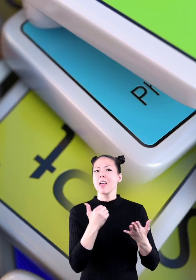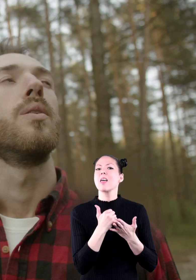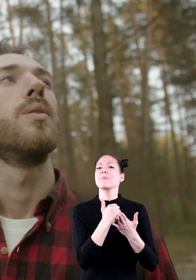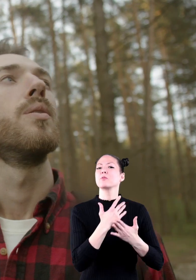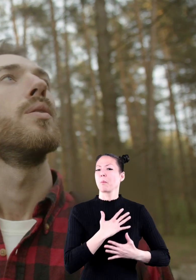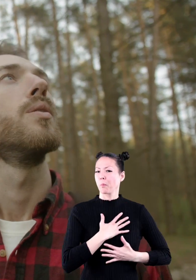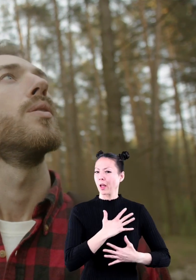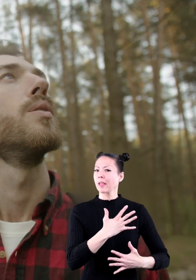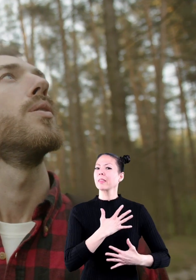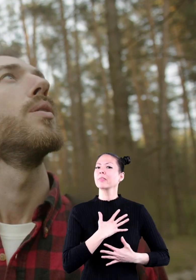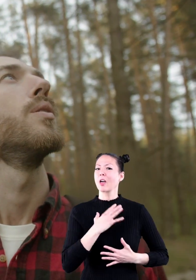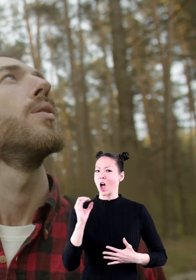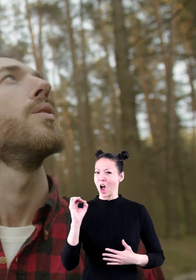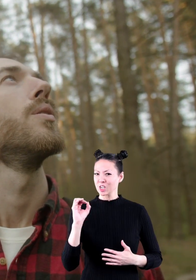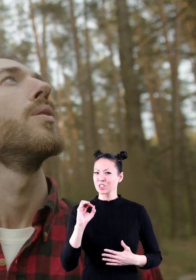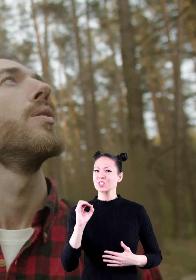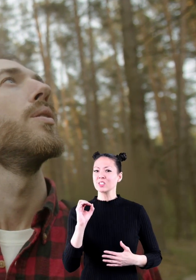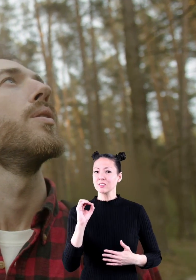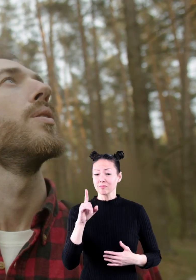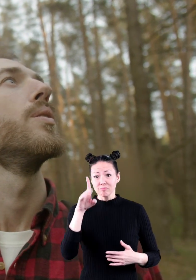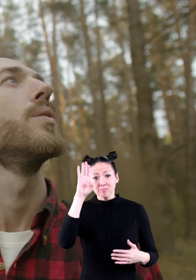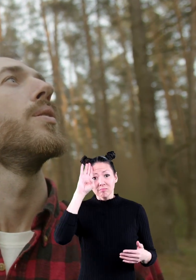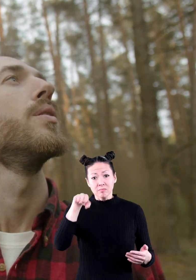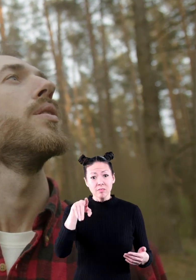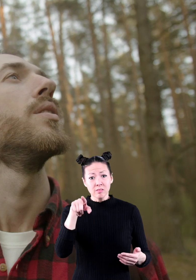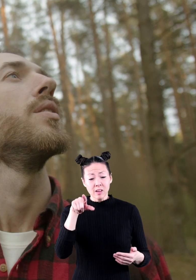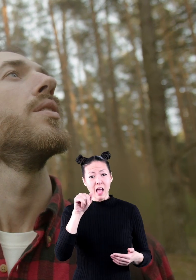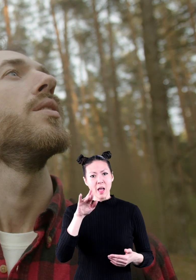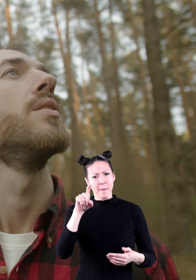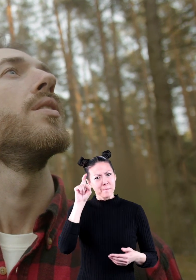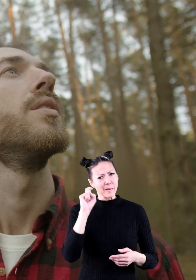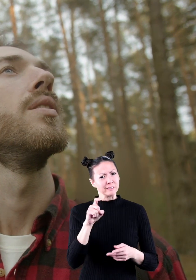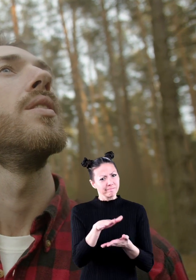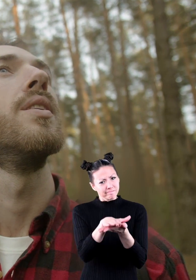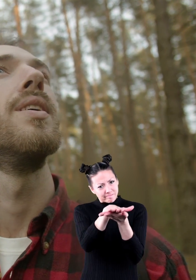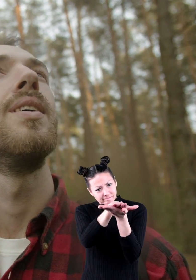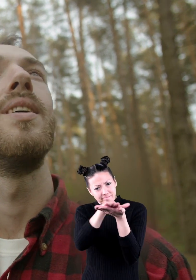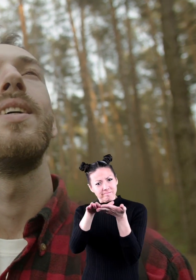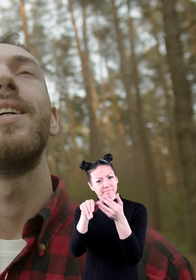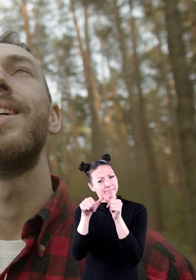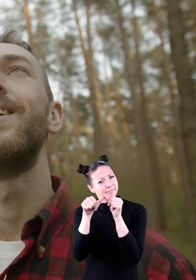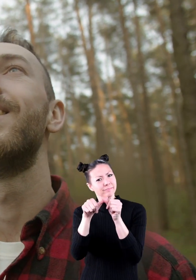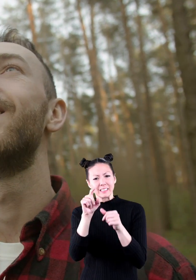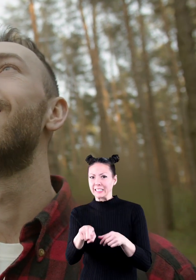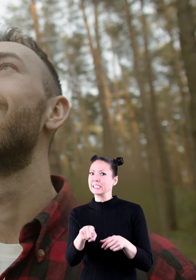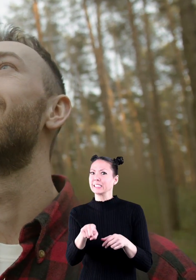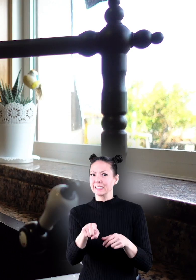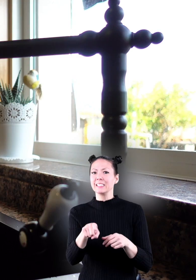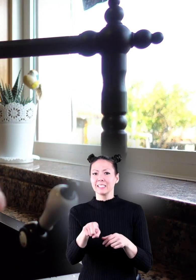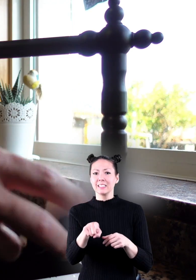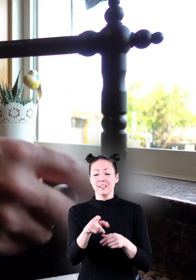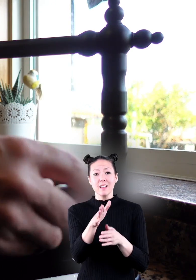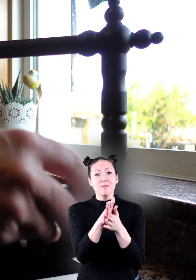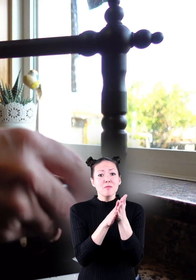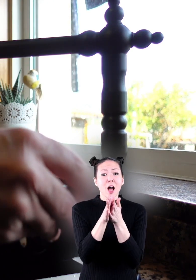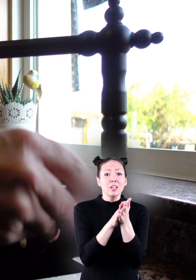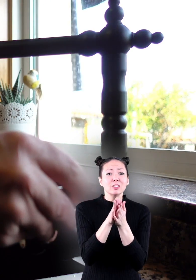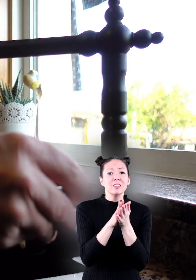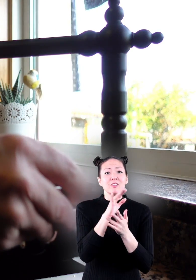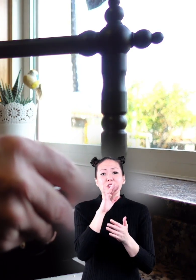is what helps us to breathe. But did you know that our air needs to be clean? When your hands and face are dirty,